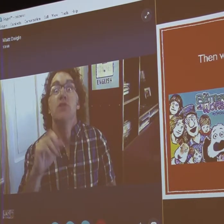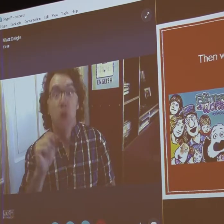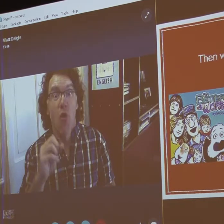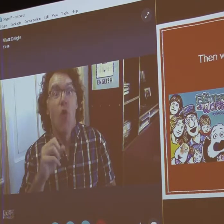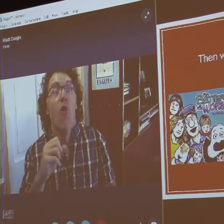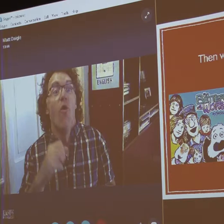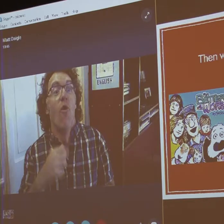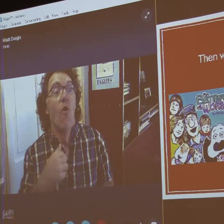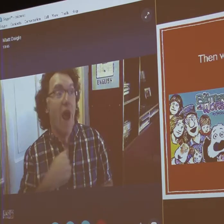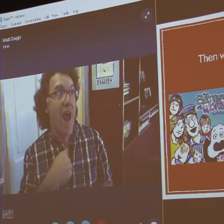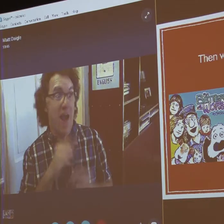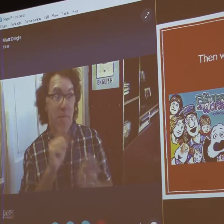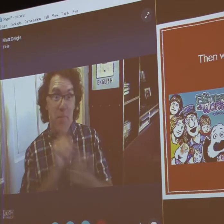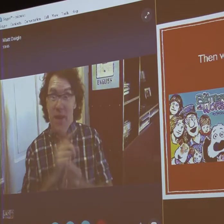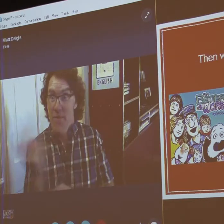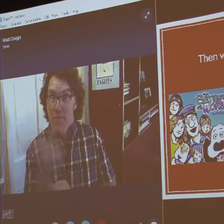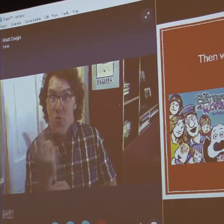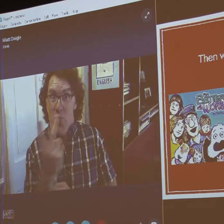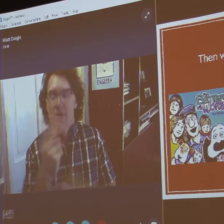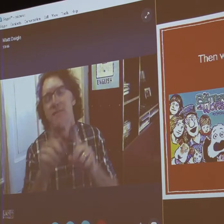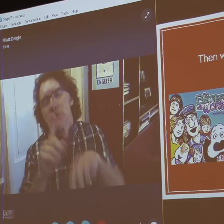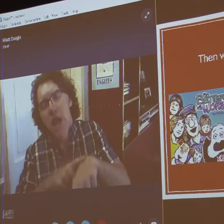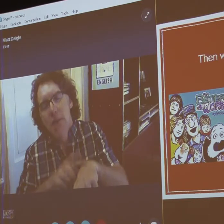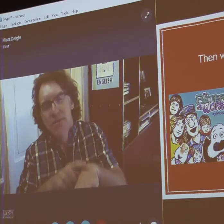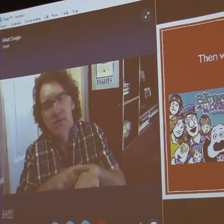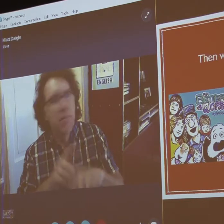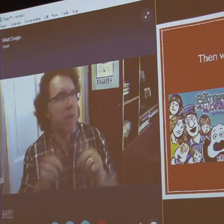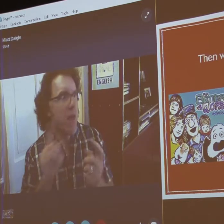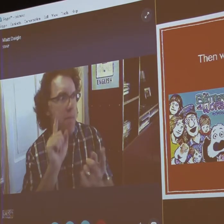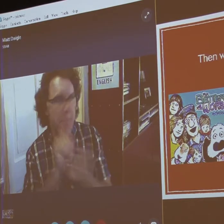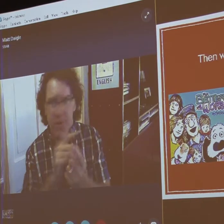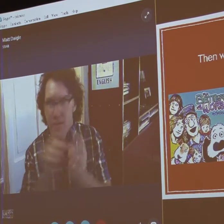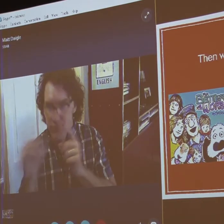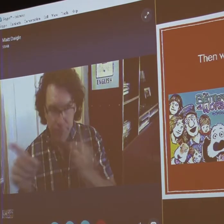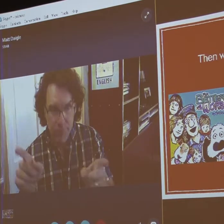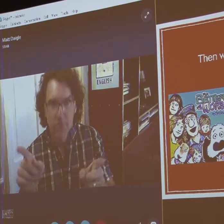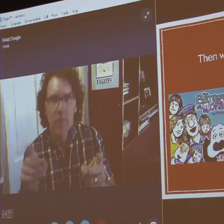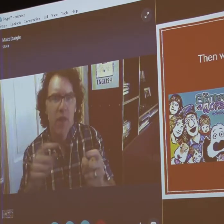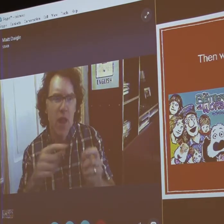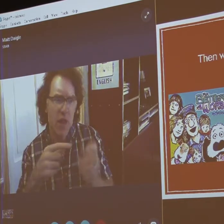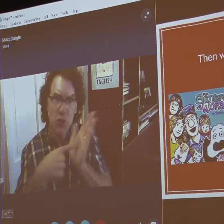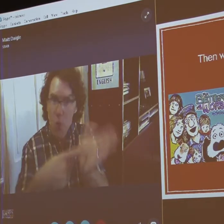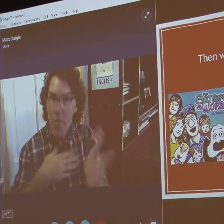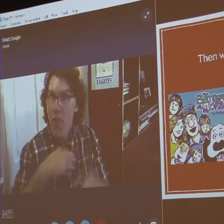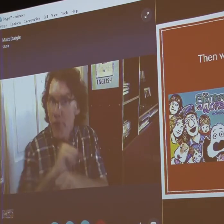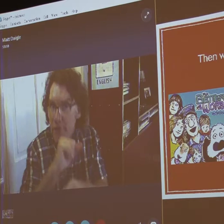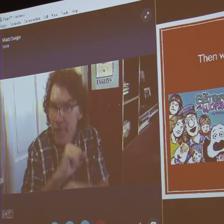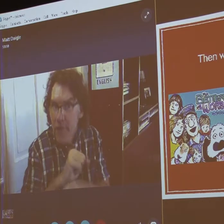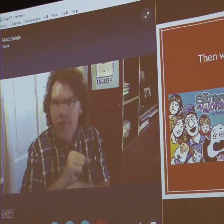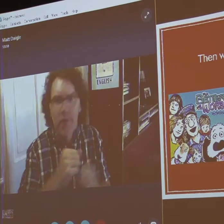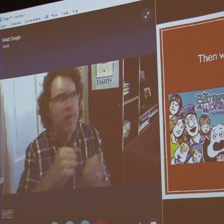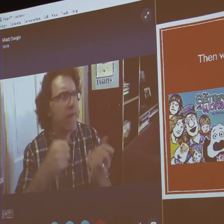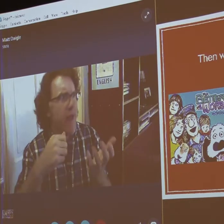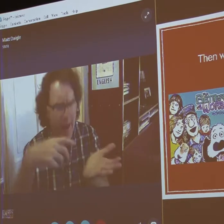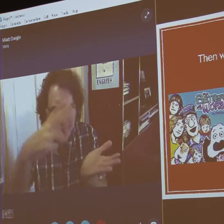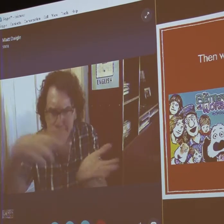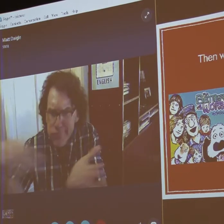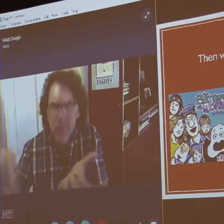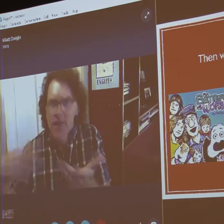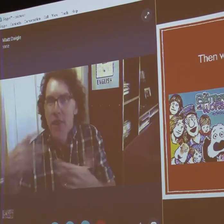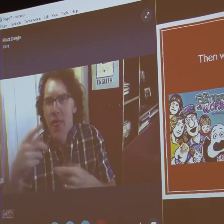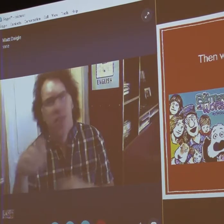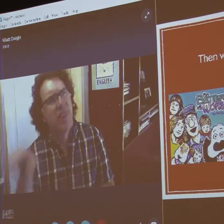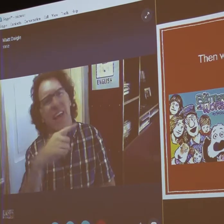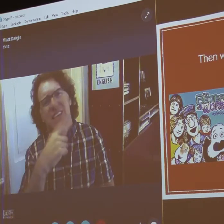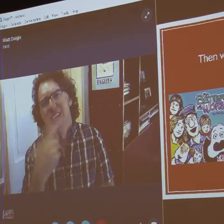They're very well-known. I met both of them at two different times, but I met them there at Marceline. I